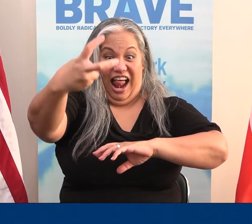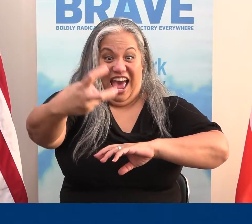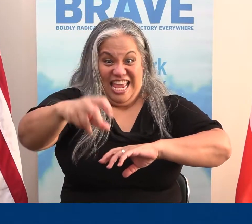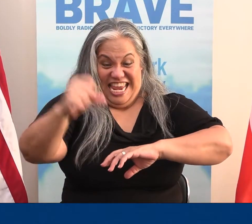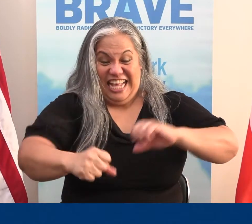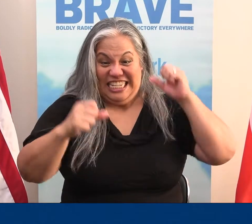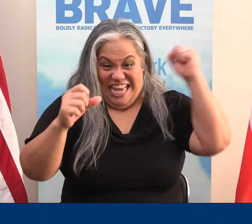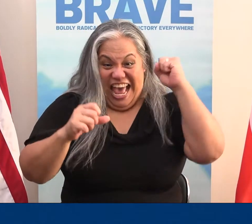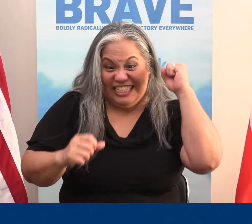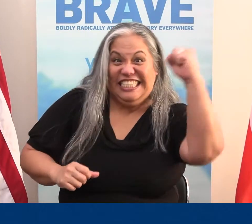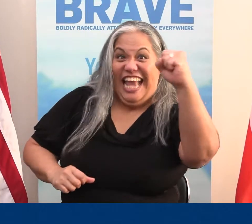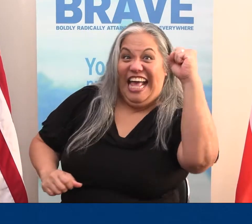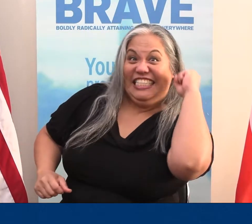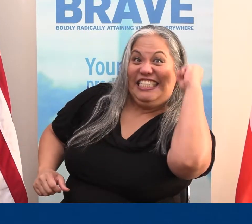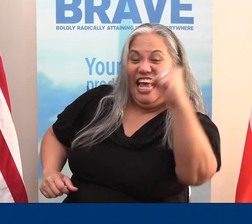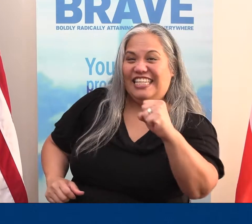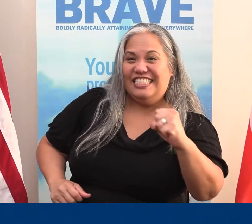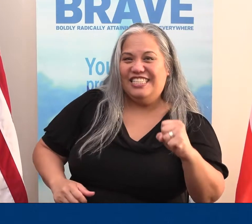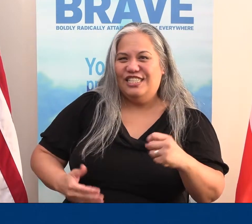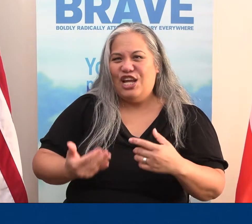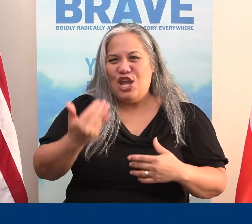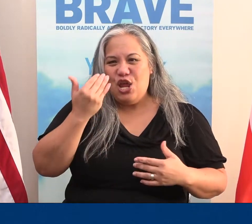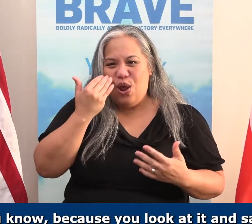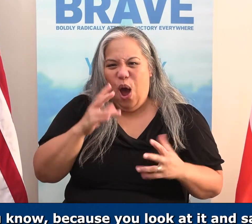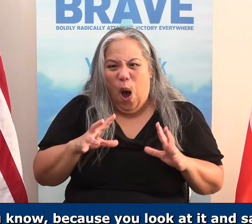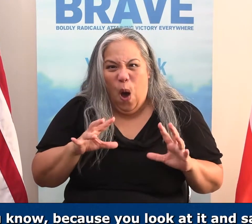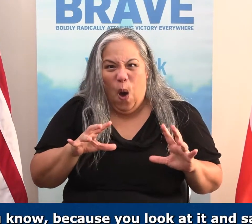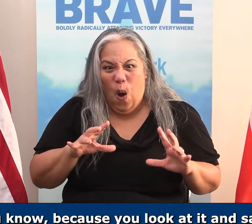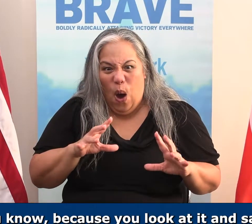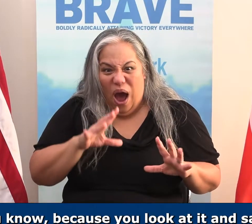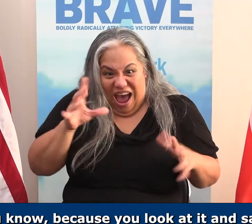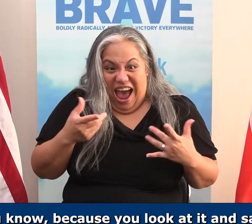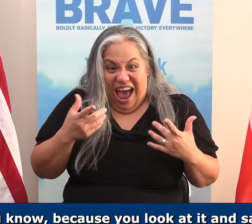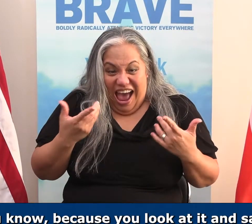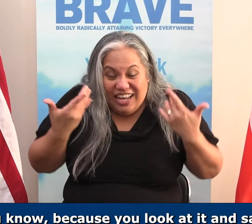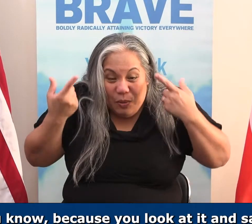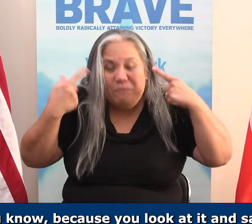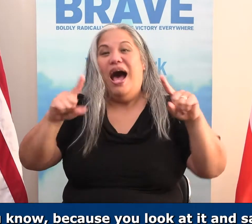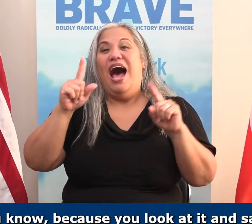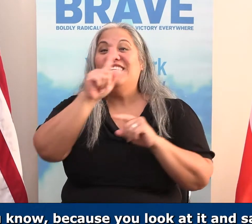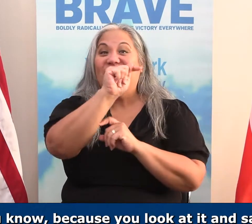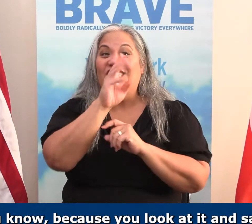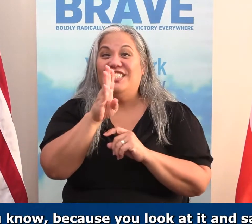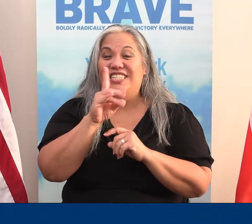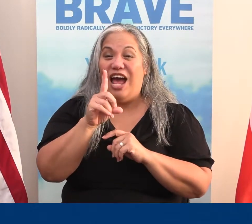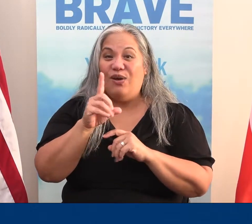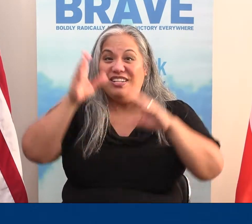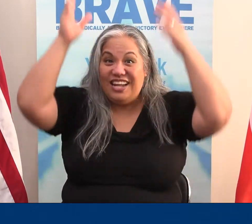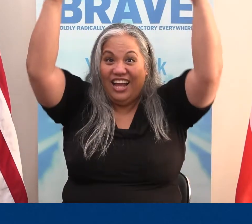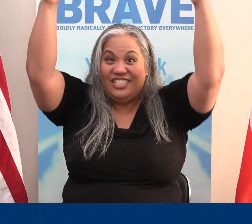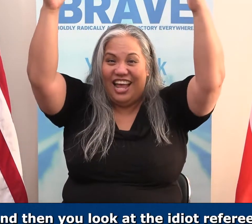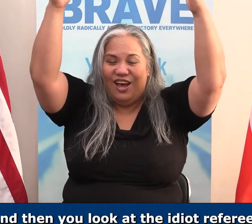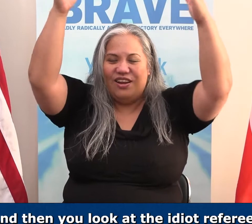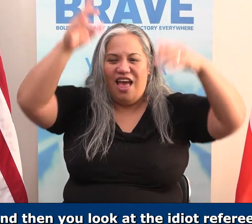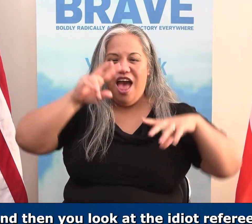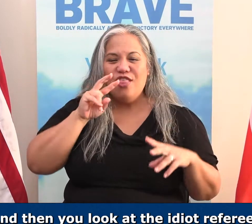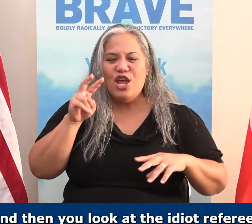pile, and you're going, yes, yes, yes! You know, because you look at it, say, oh man, he scored the touchdown. And then you